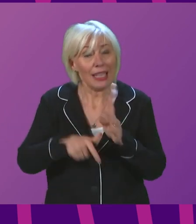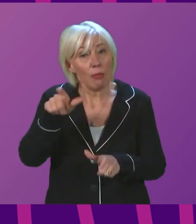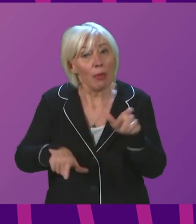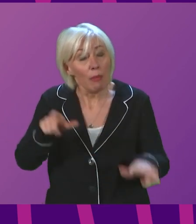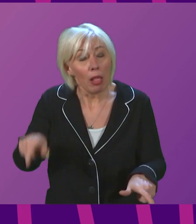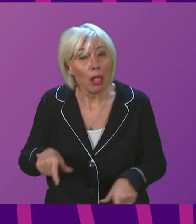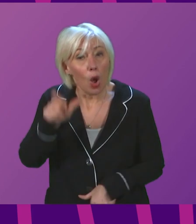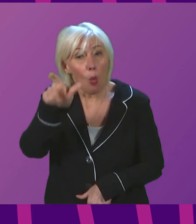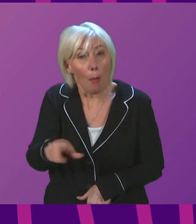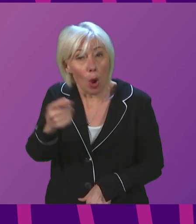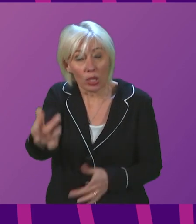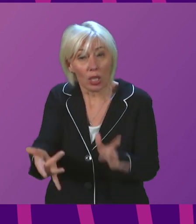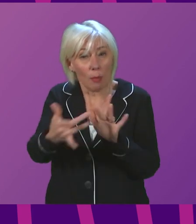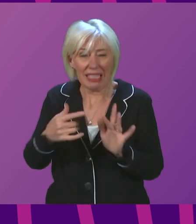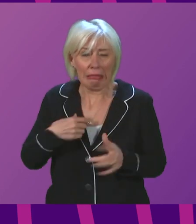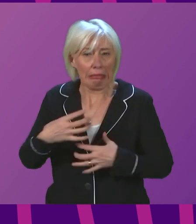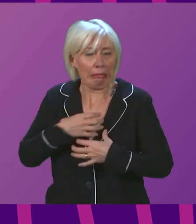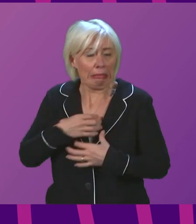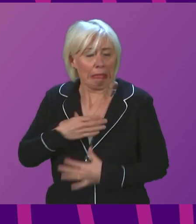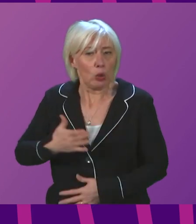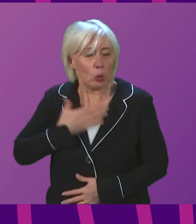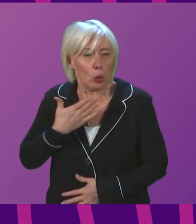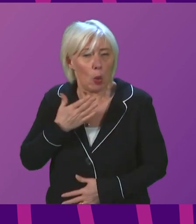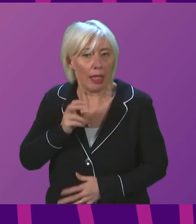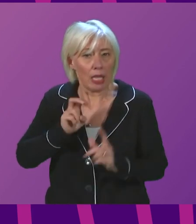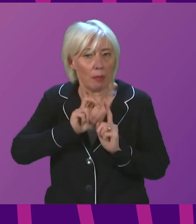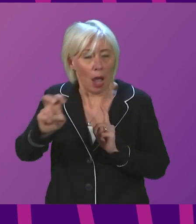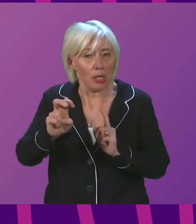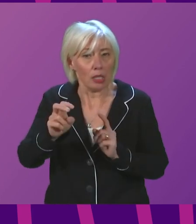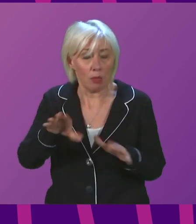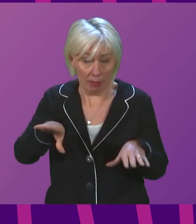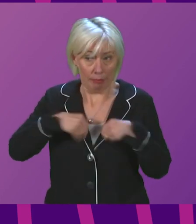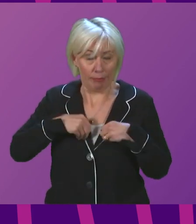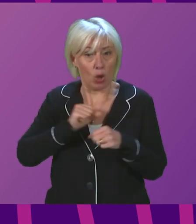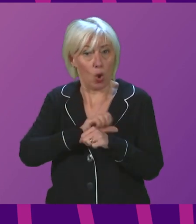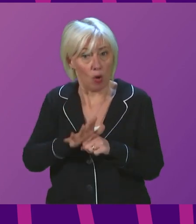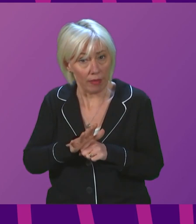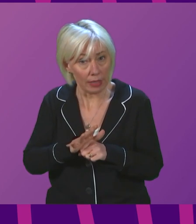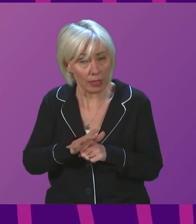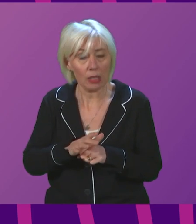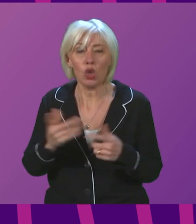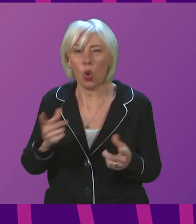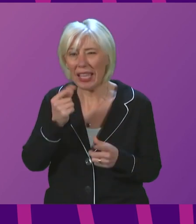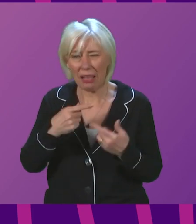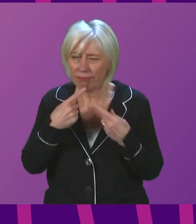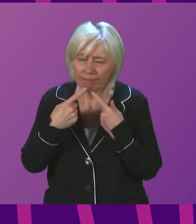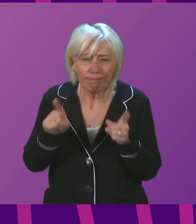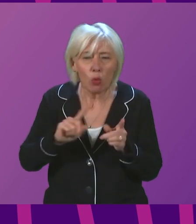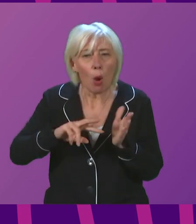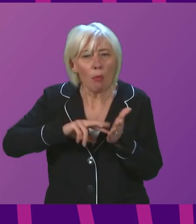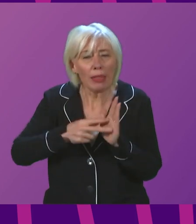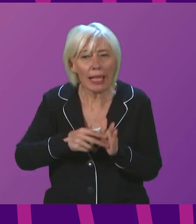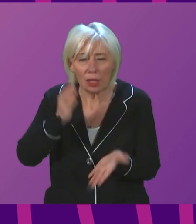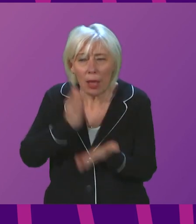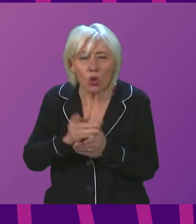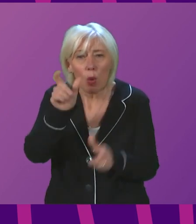constituent has said that they are afraid of using public transport due to the risk of catching Covid. Can the First Minister outline what plans are in place to ensure people